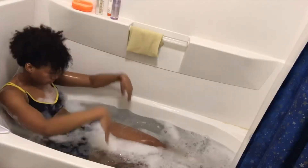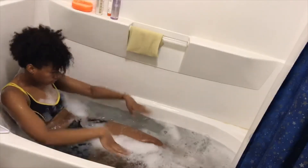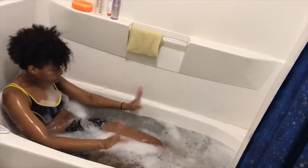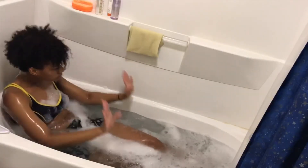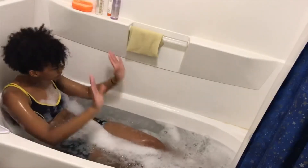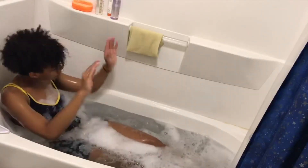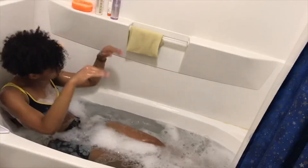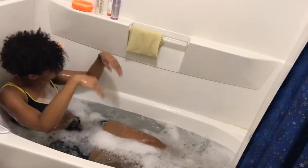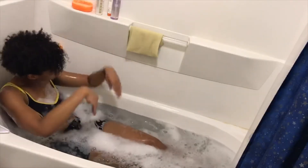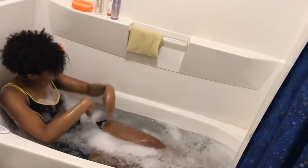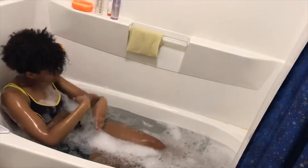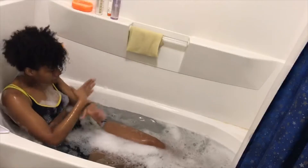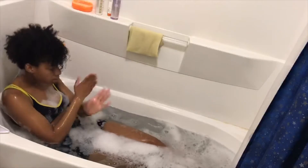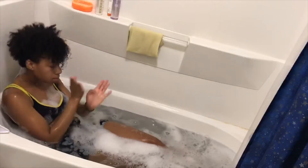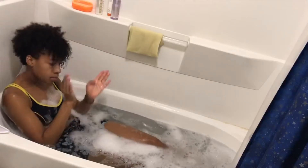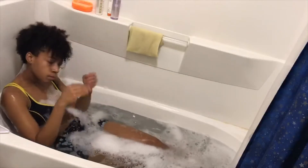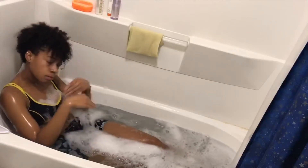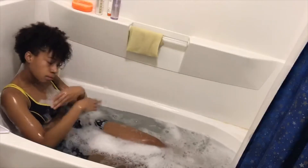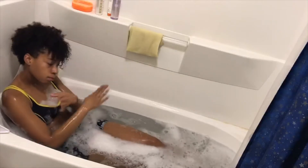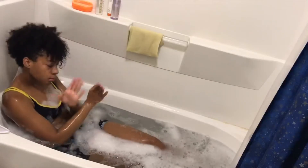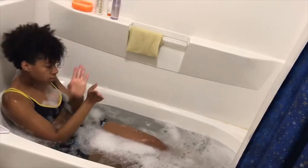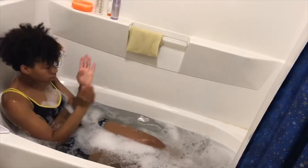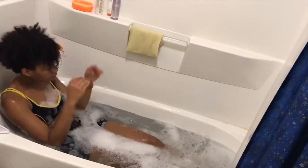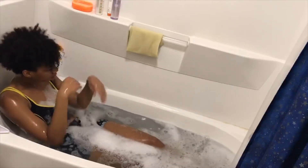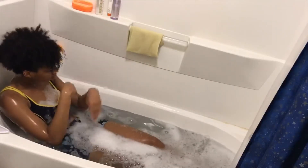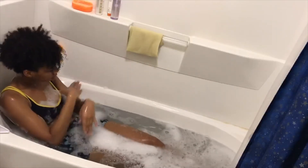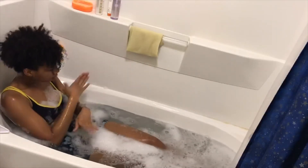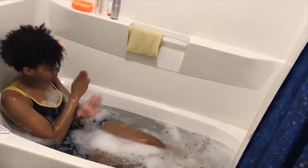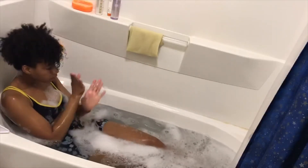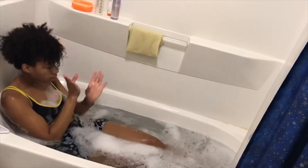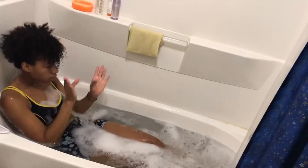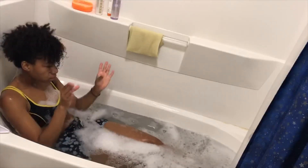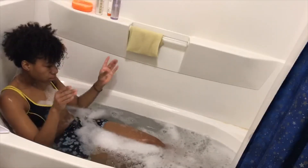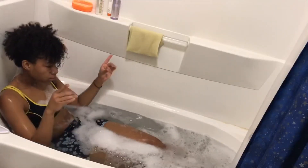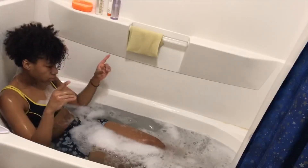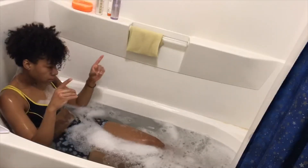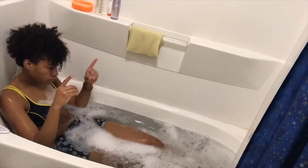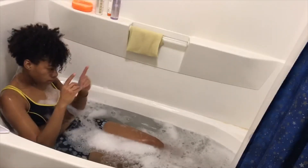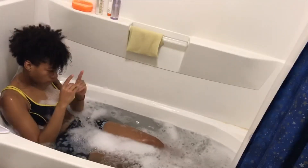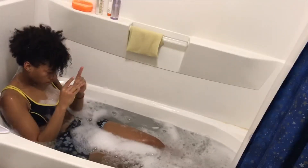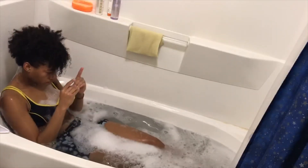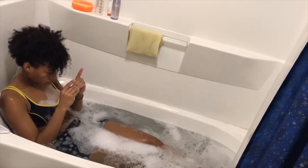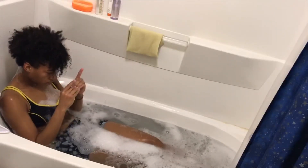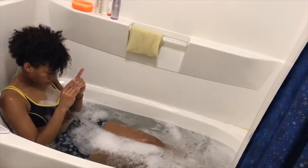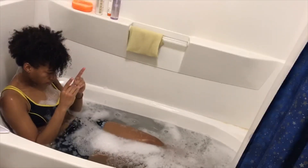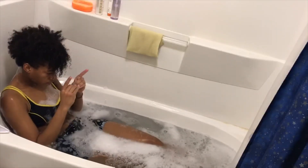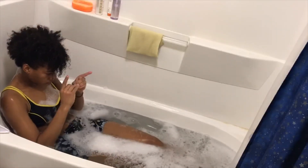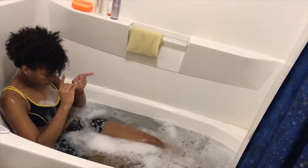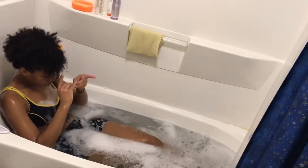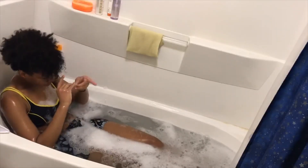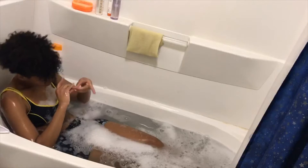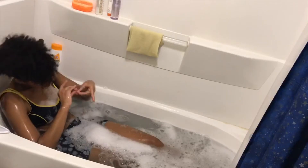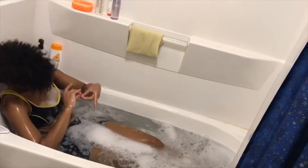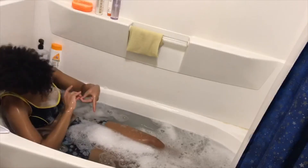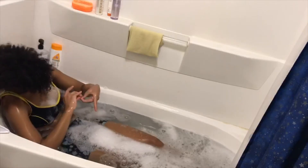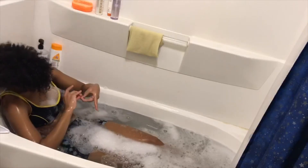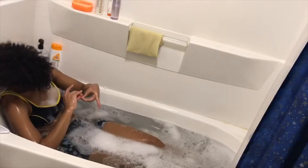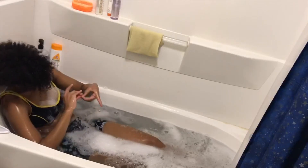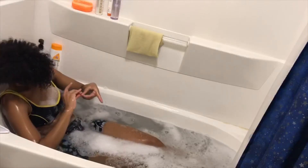instead of endless skies and tiny splashes instead of rolling waves and as i lower myself to